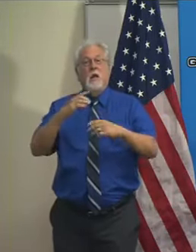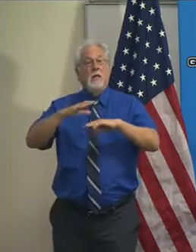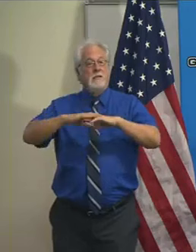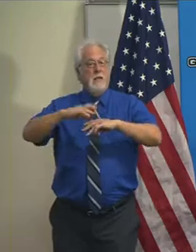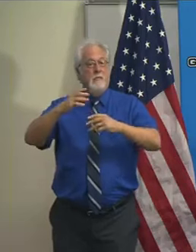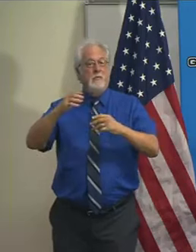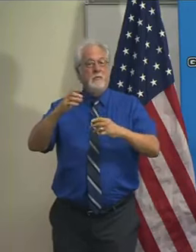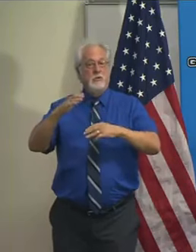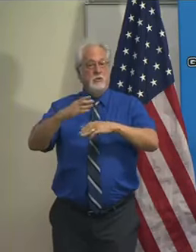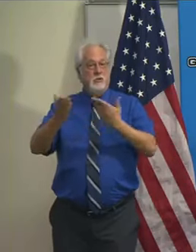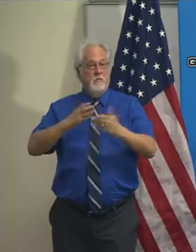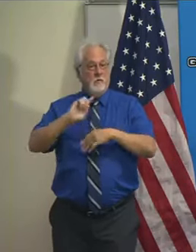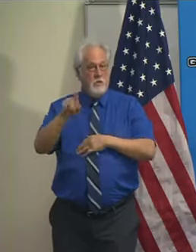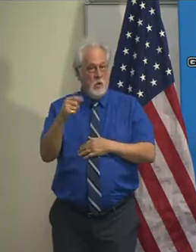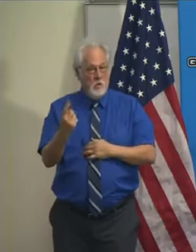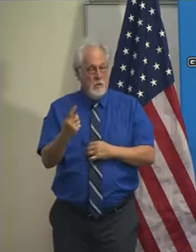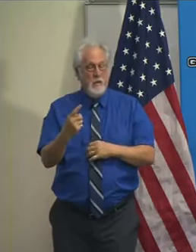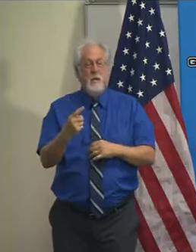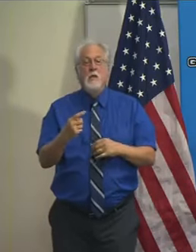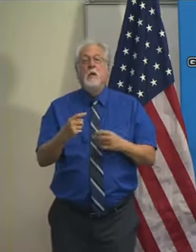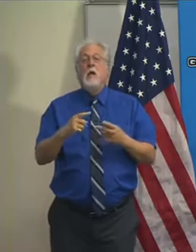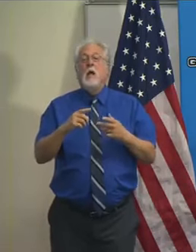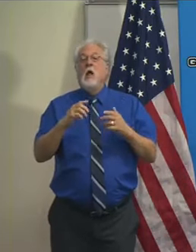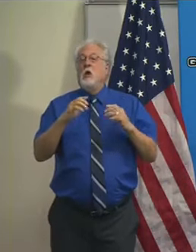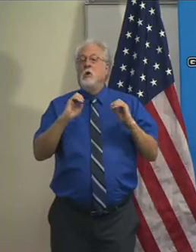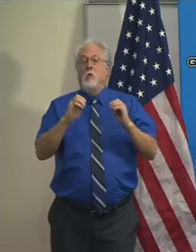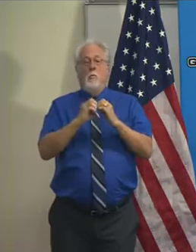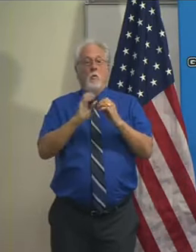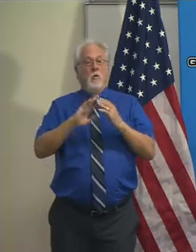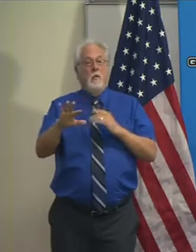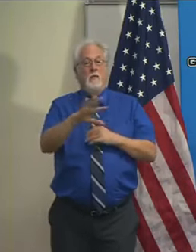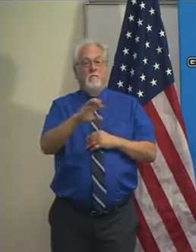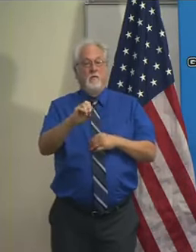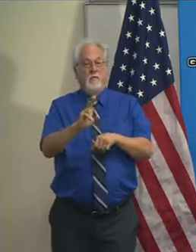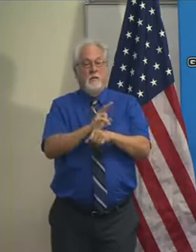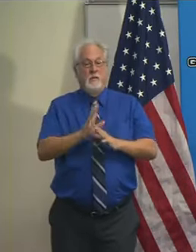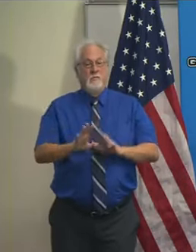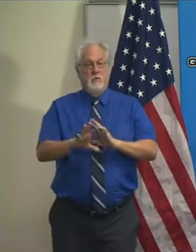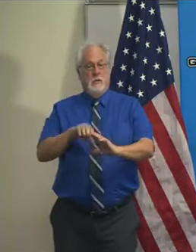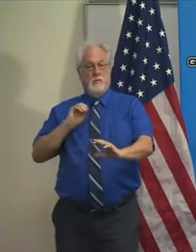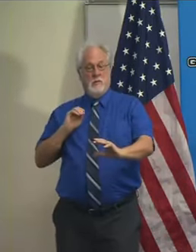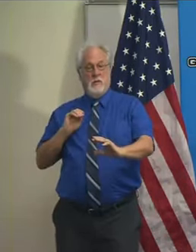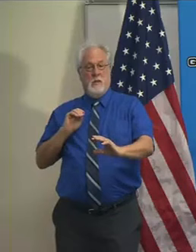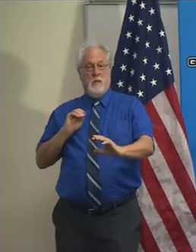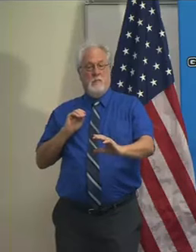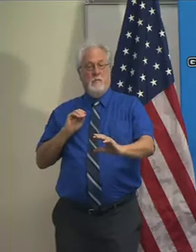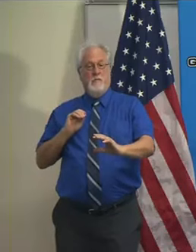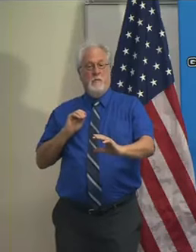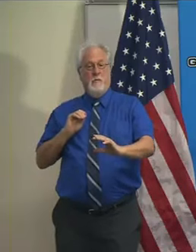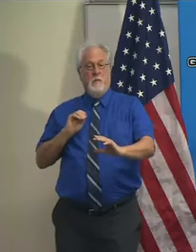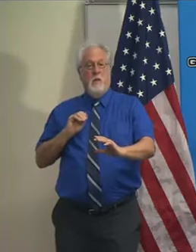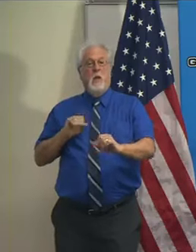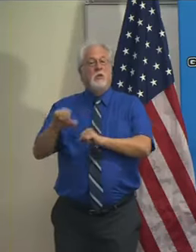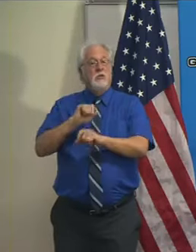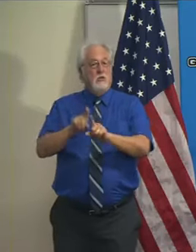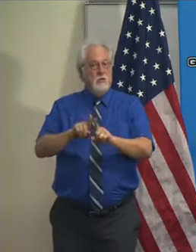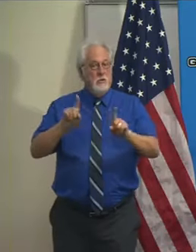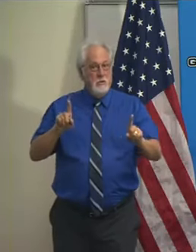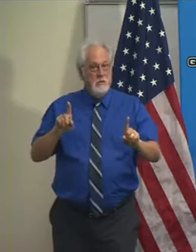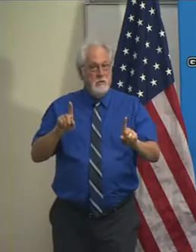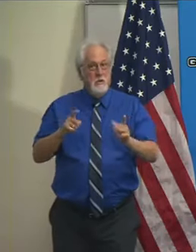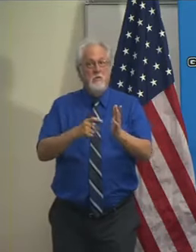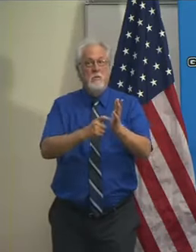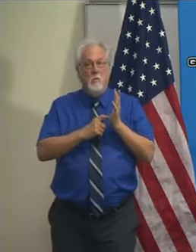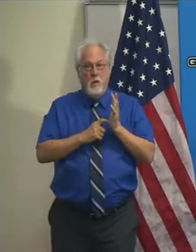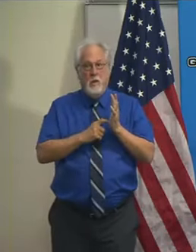only. In addition, they may have no more than 50 customers outdoors. Social distancing is